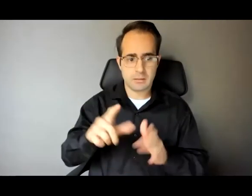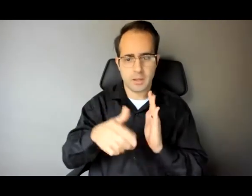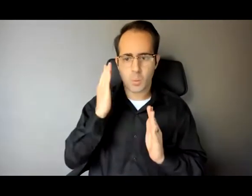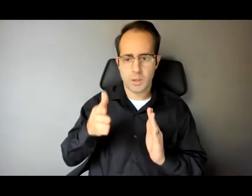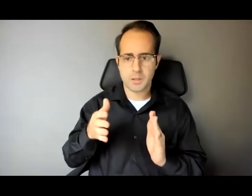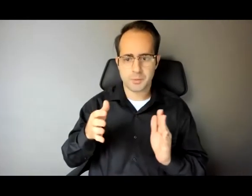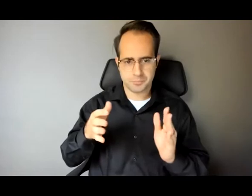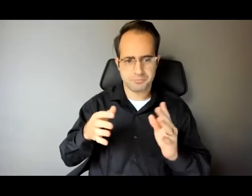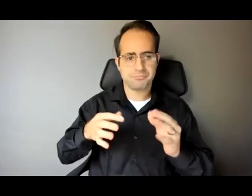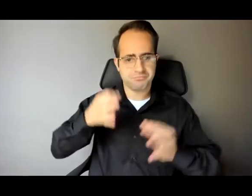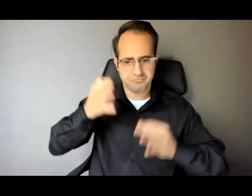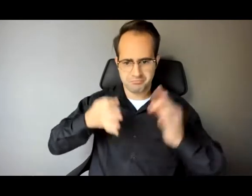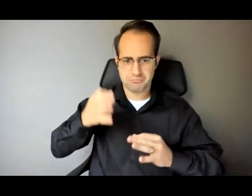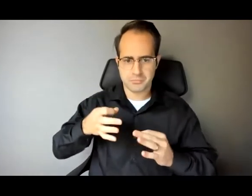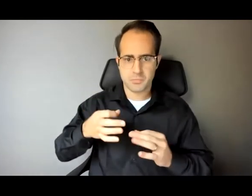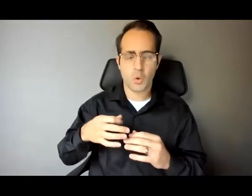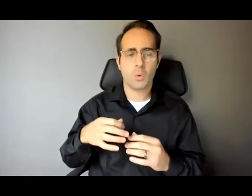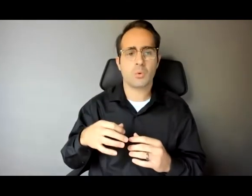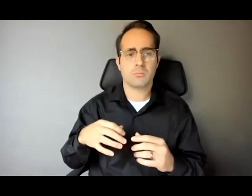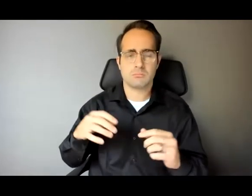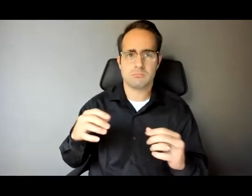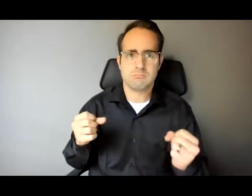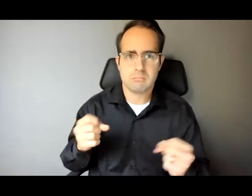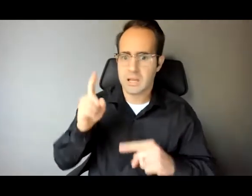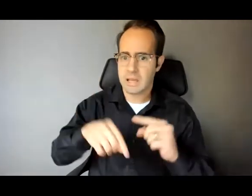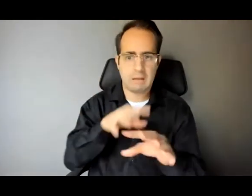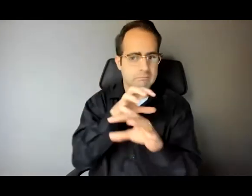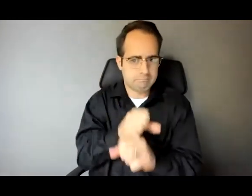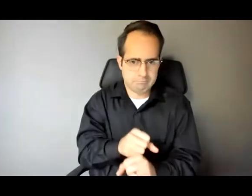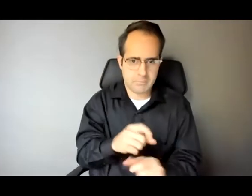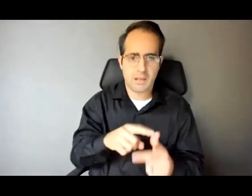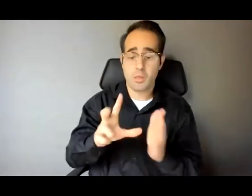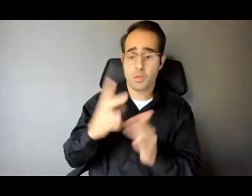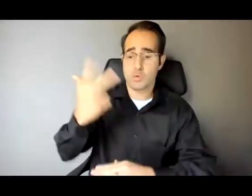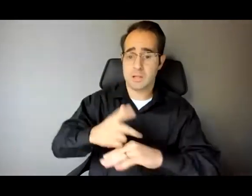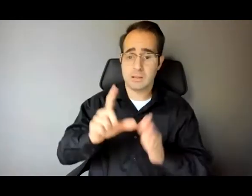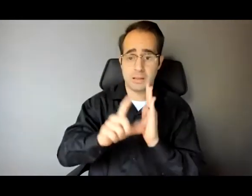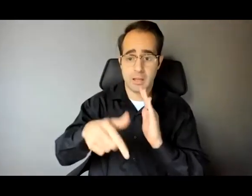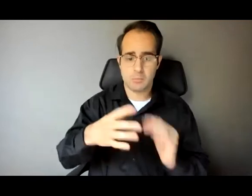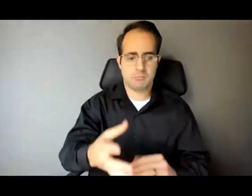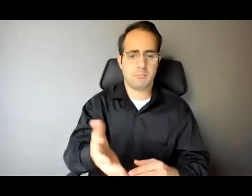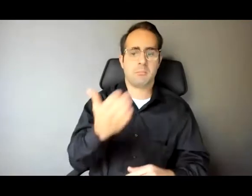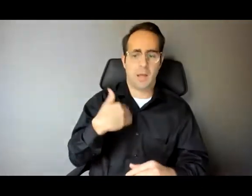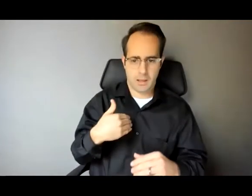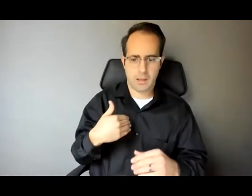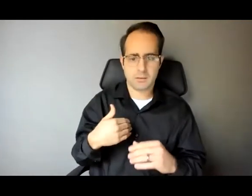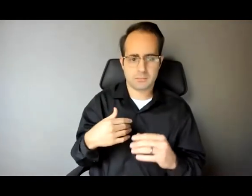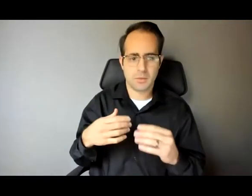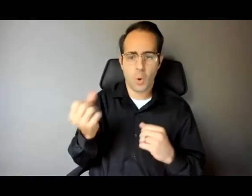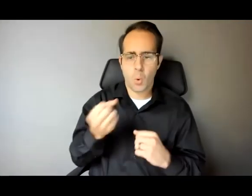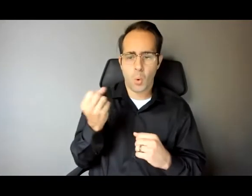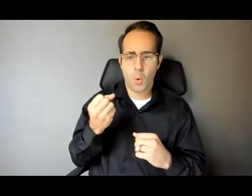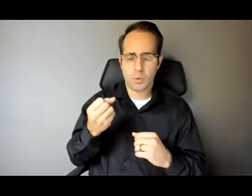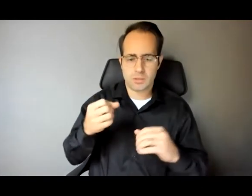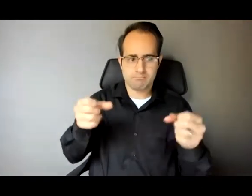Three days later, found myself back in the facility's intake area holding cells. On court dates, the correction